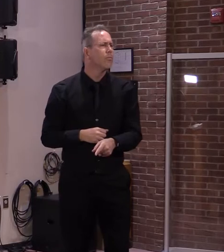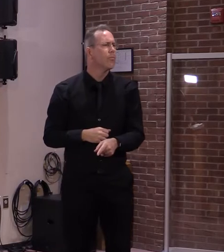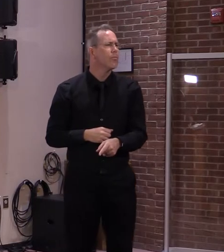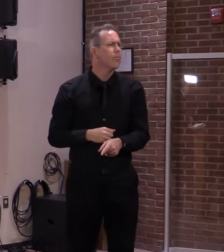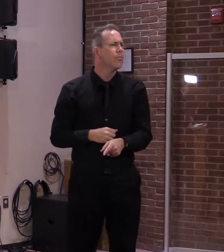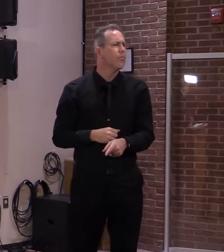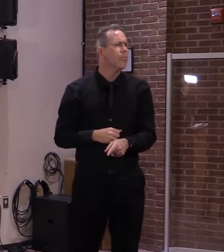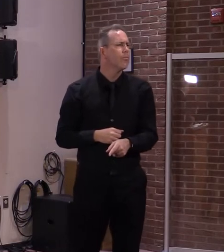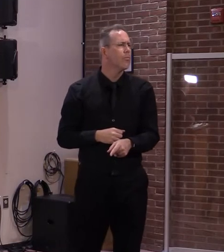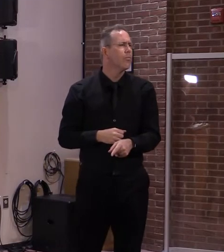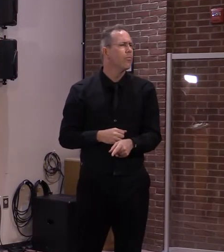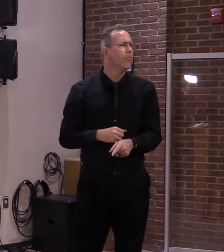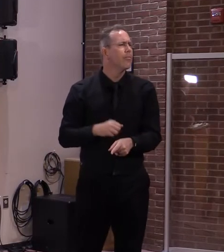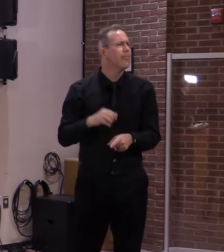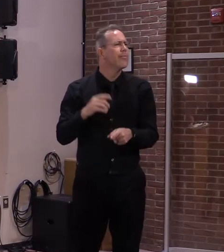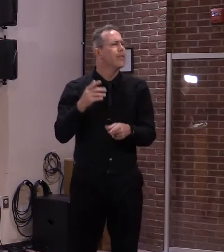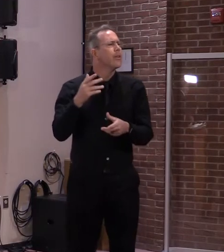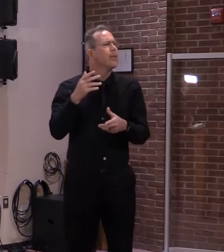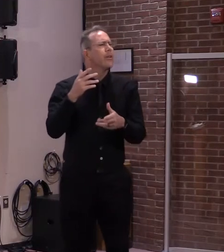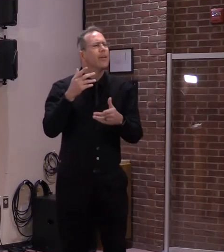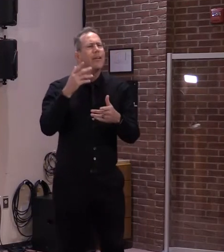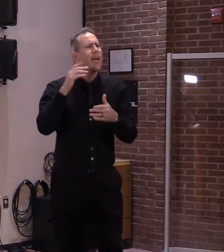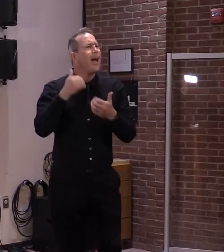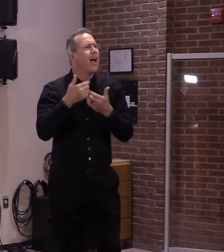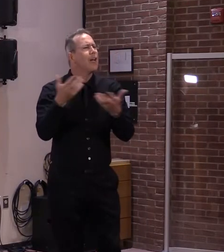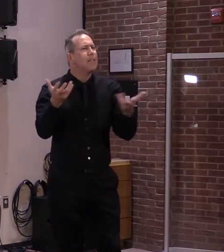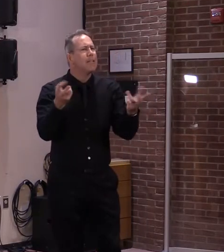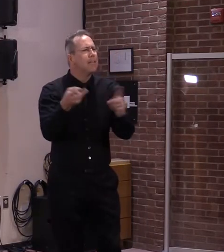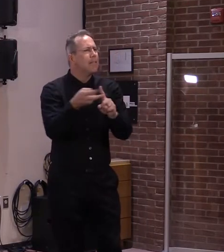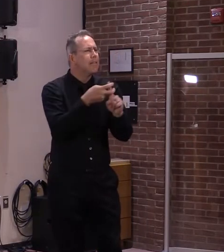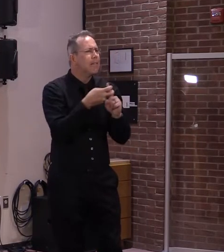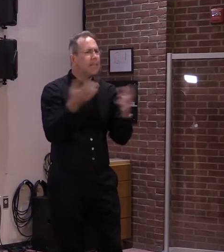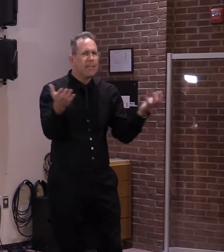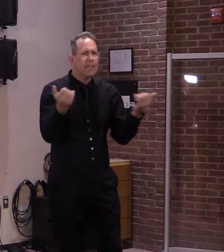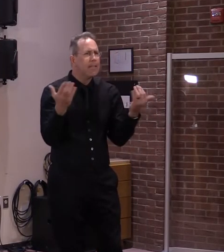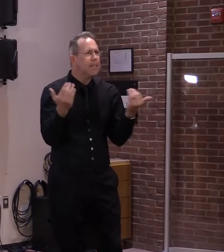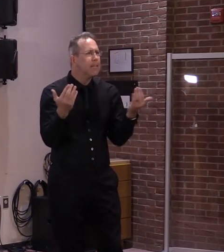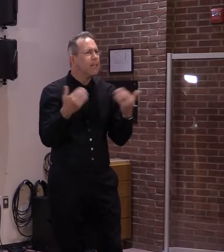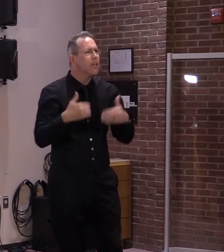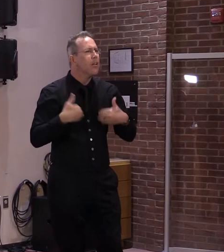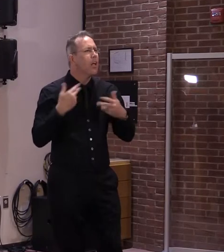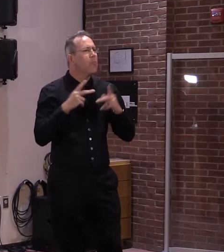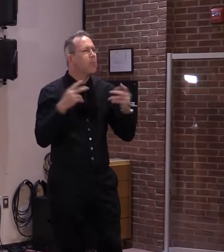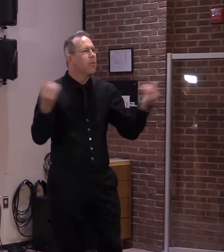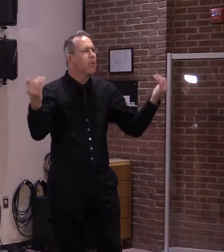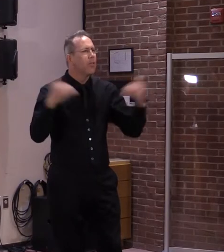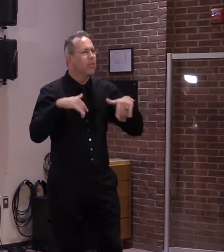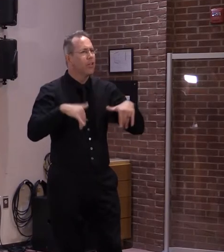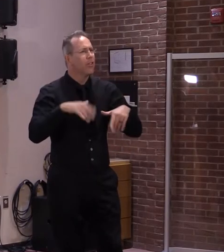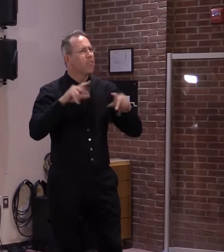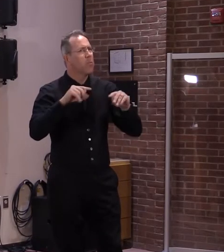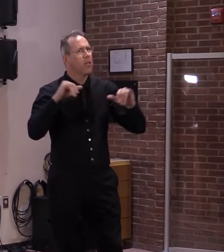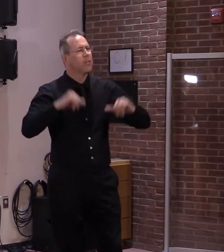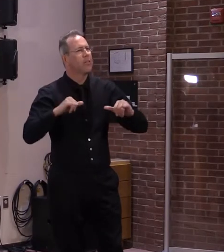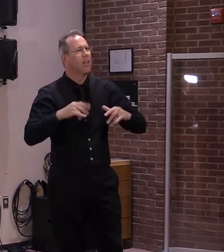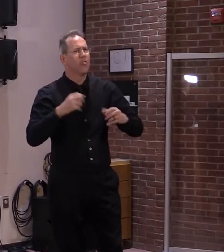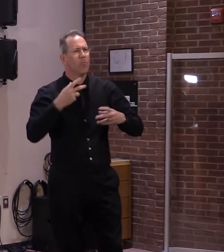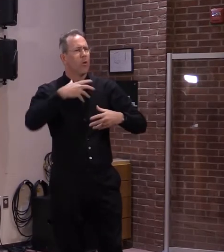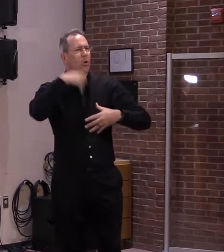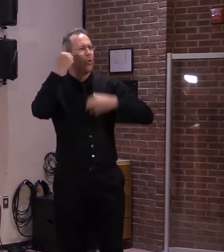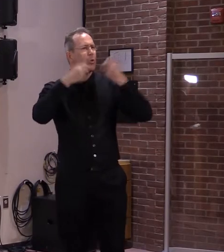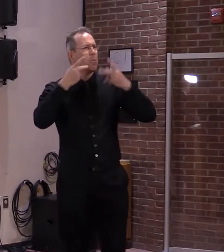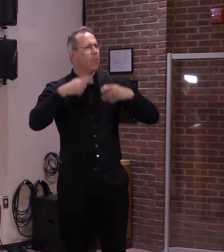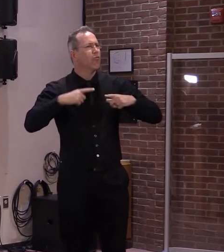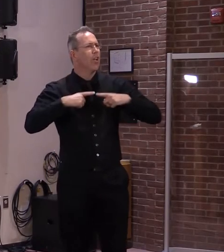out of state to hopefully come here and learn and then work. Yeah, there's no one strategy. It's all the above. And certainly